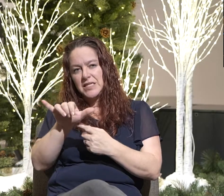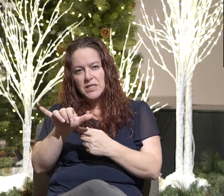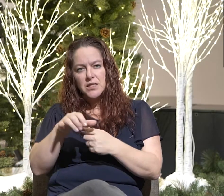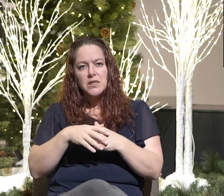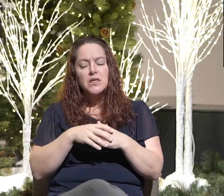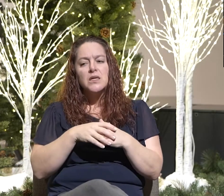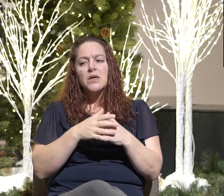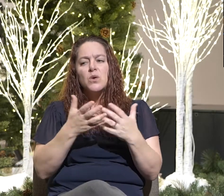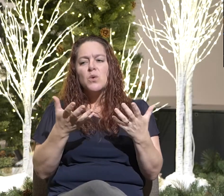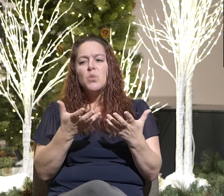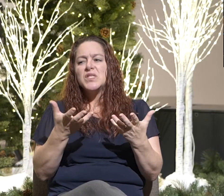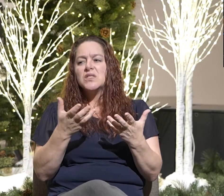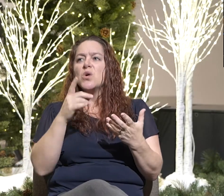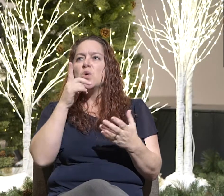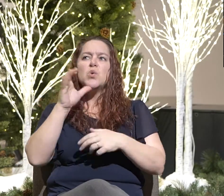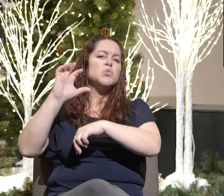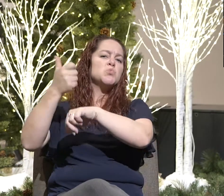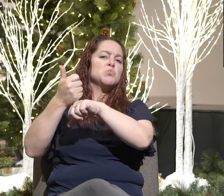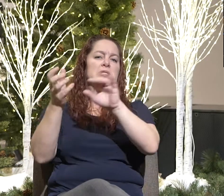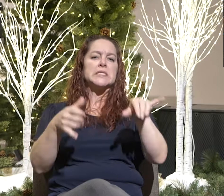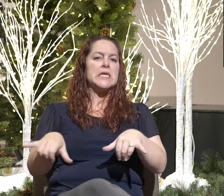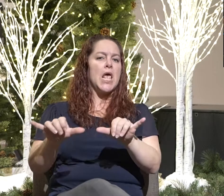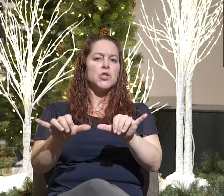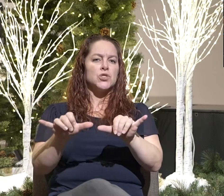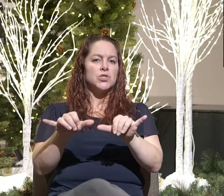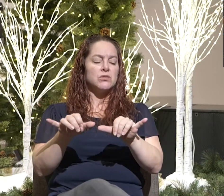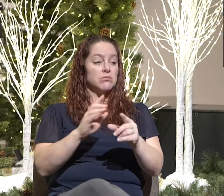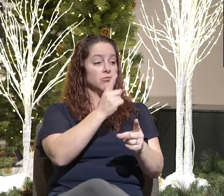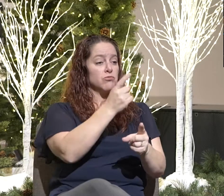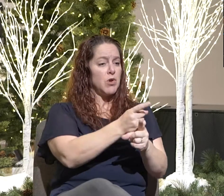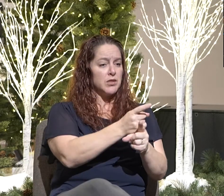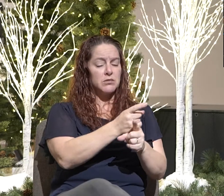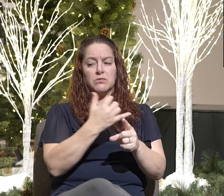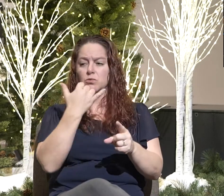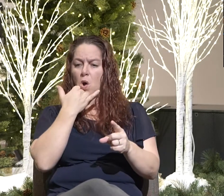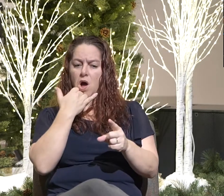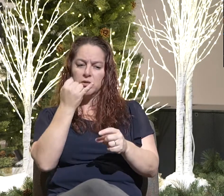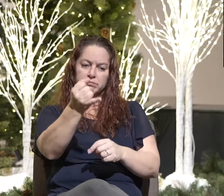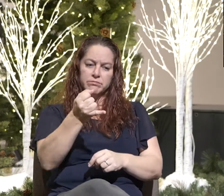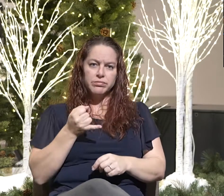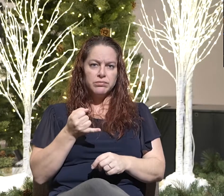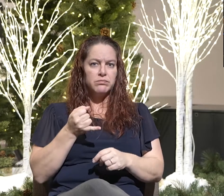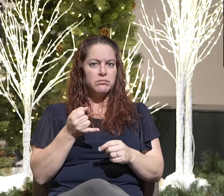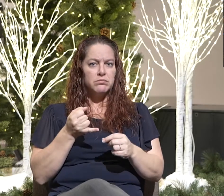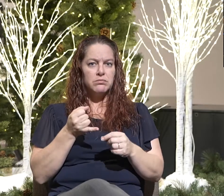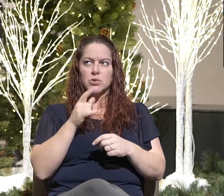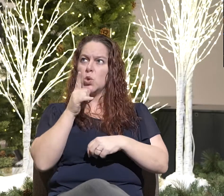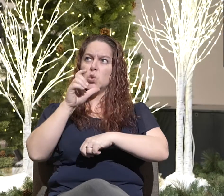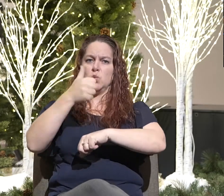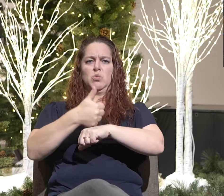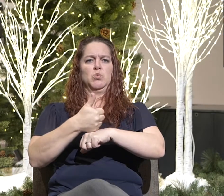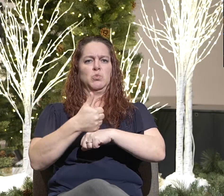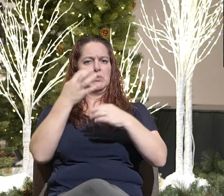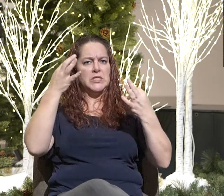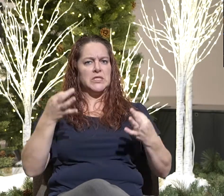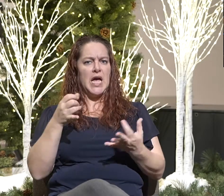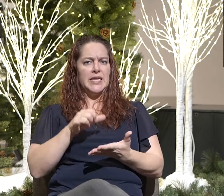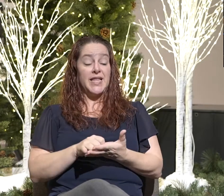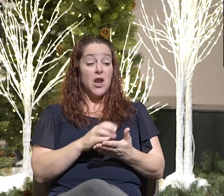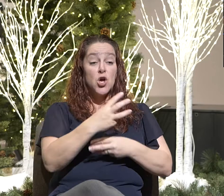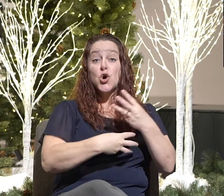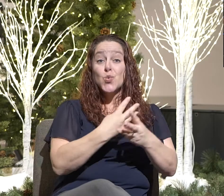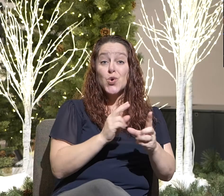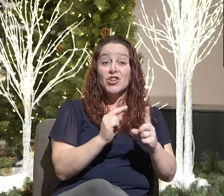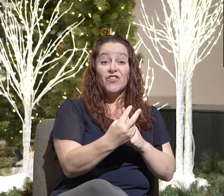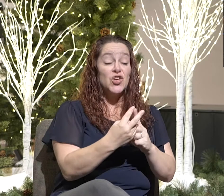What's the, you know, who sets the standard for what's right and wrong? I mean, because if we, if you have the worldview that